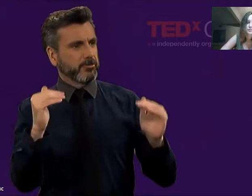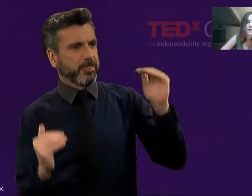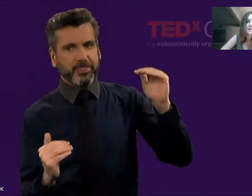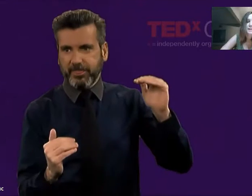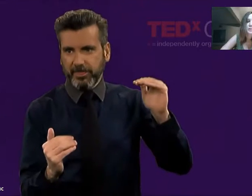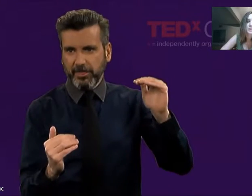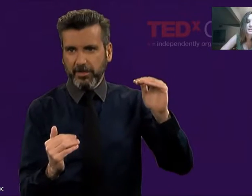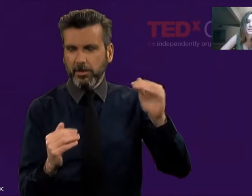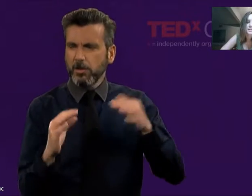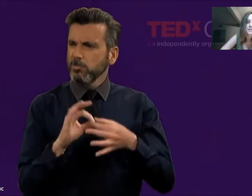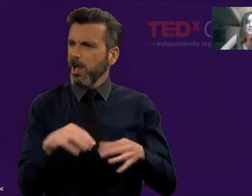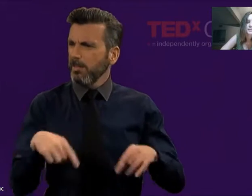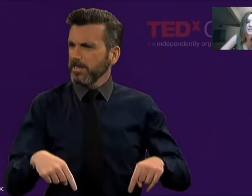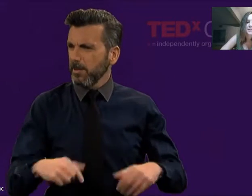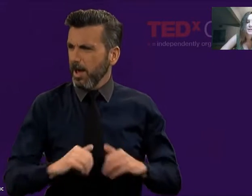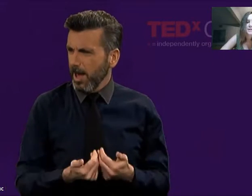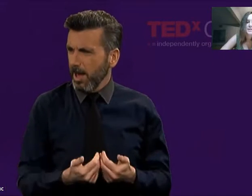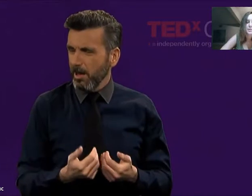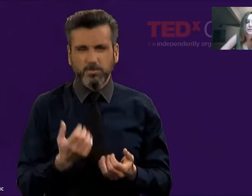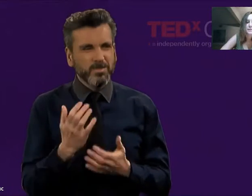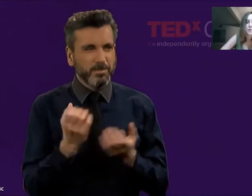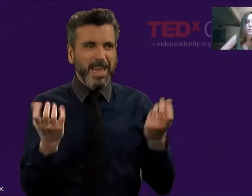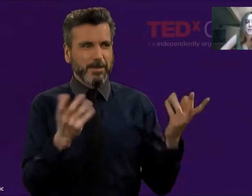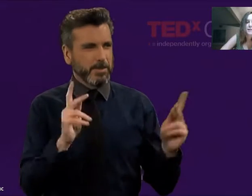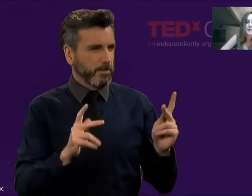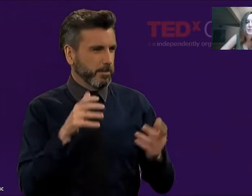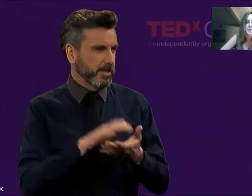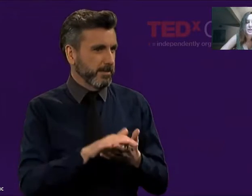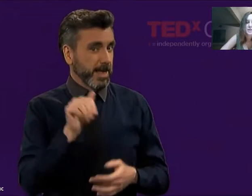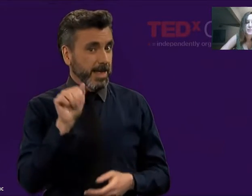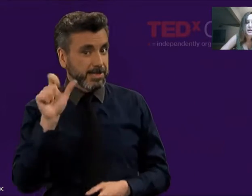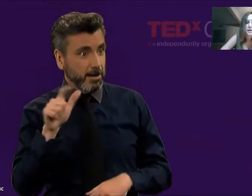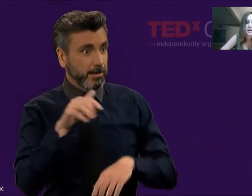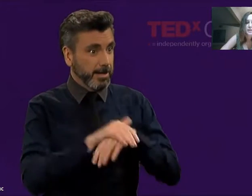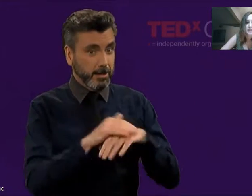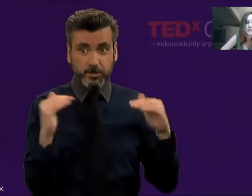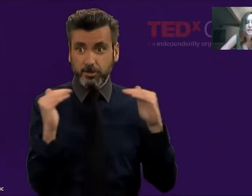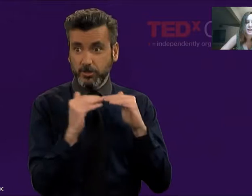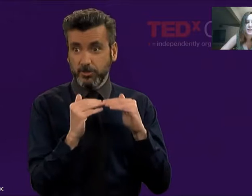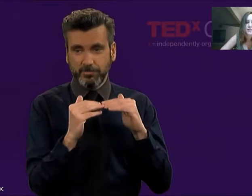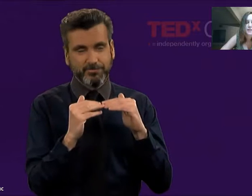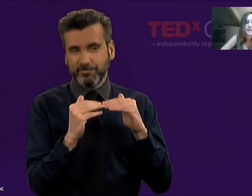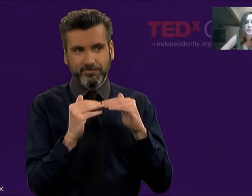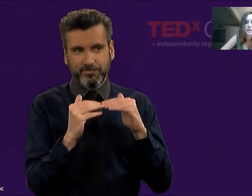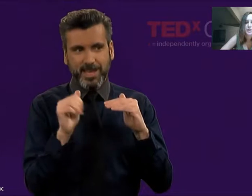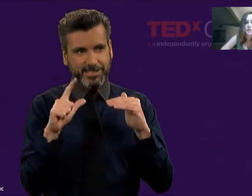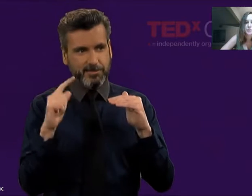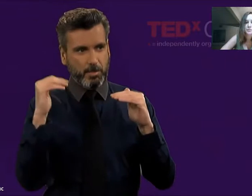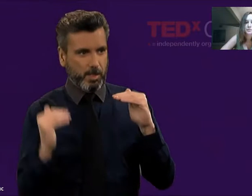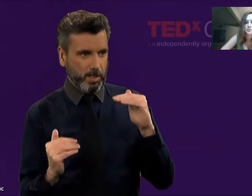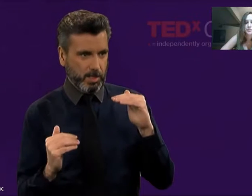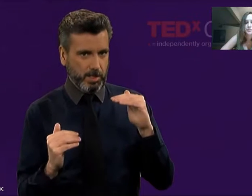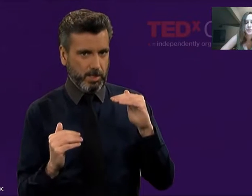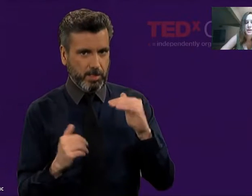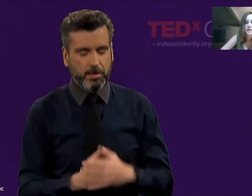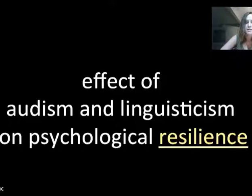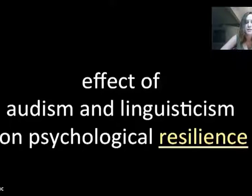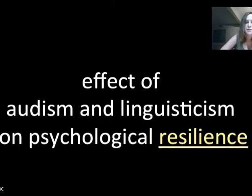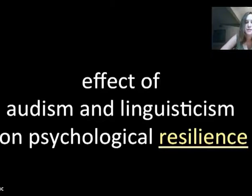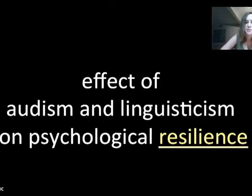And linguisticism is the belief that one language is better than another language. For example,